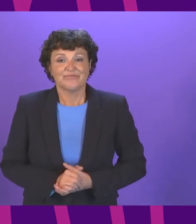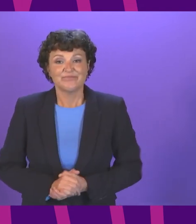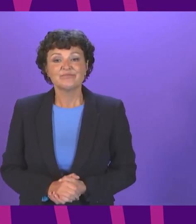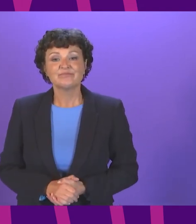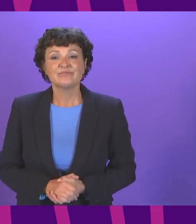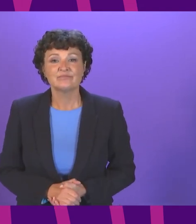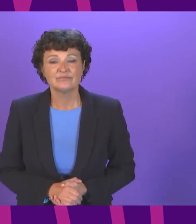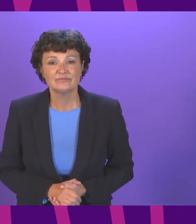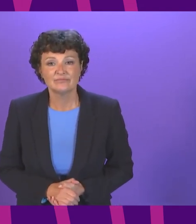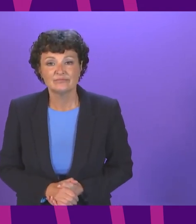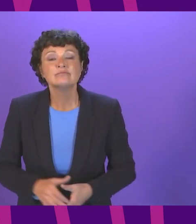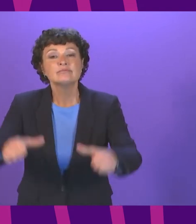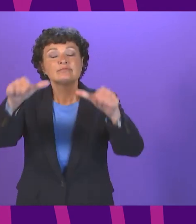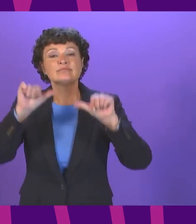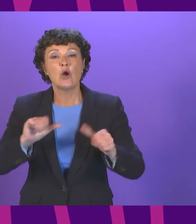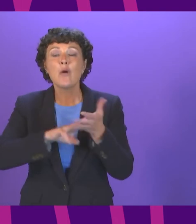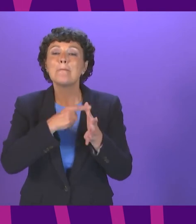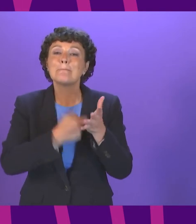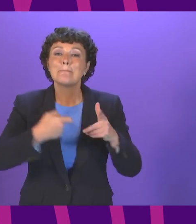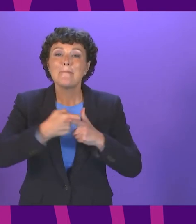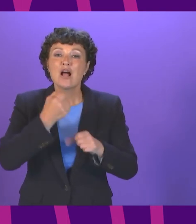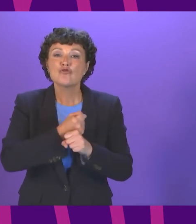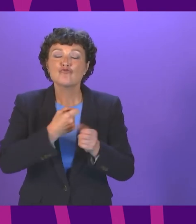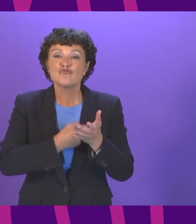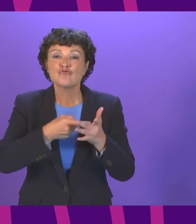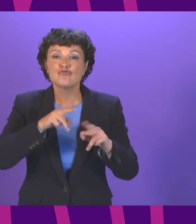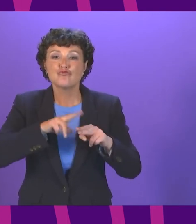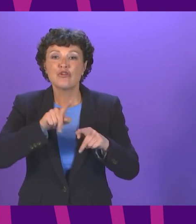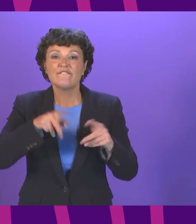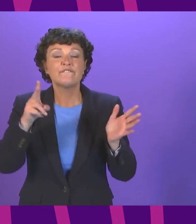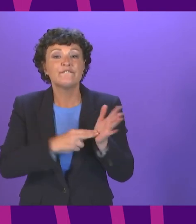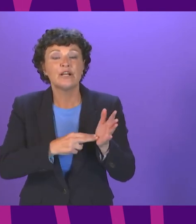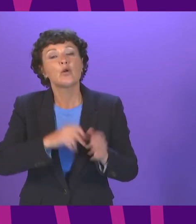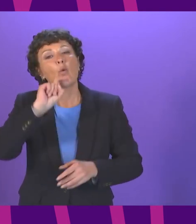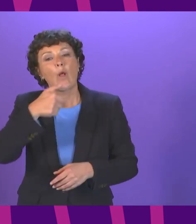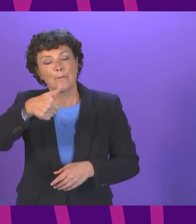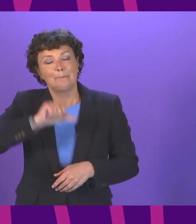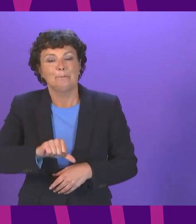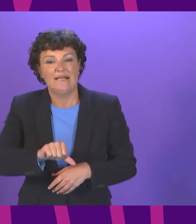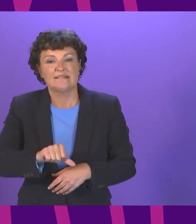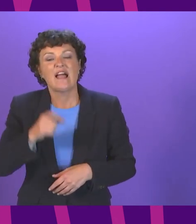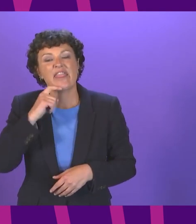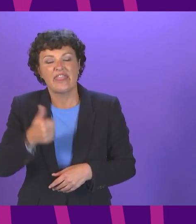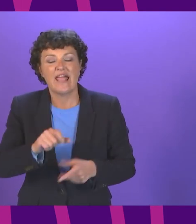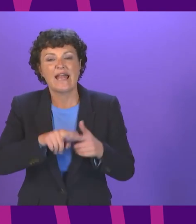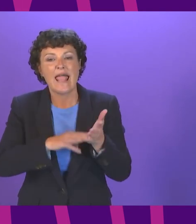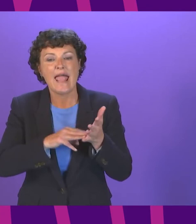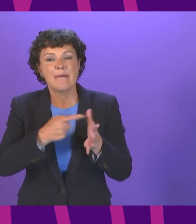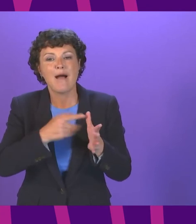I now call on Mark Griffin who will be followed by the final speaker in the open debate Emma Harper Mr Griffin you have around six minutes